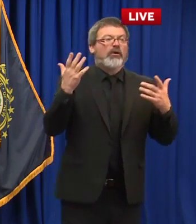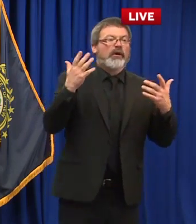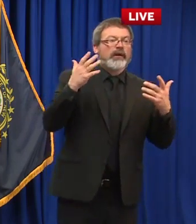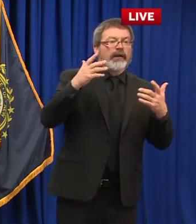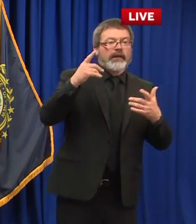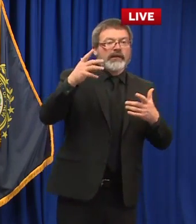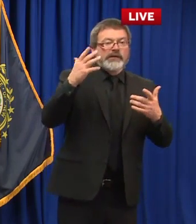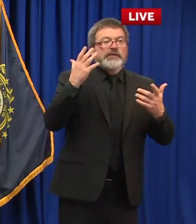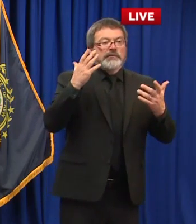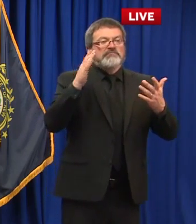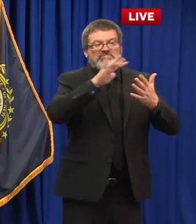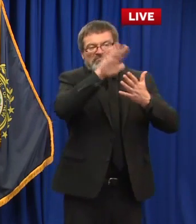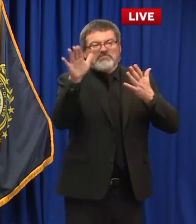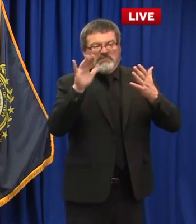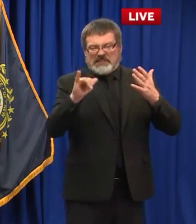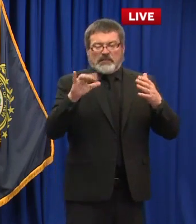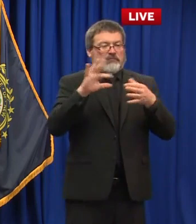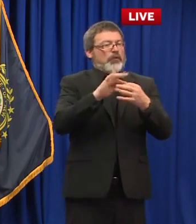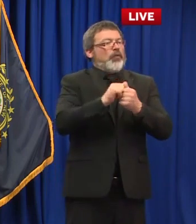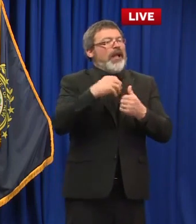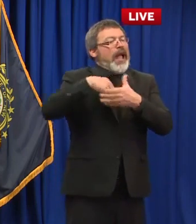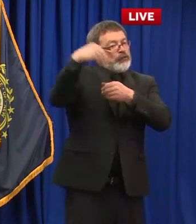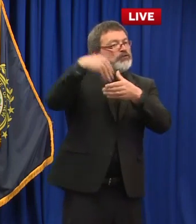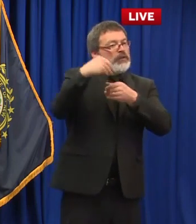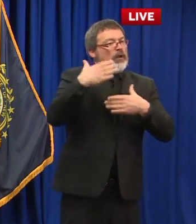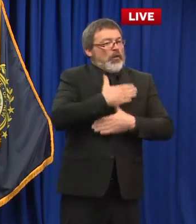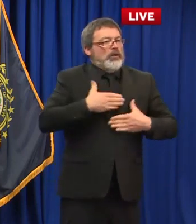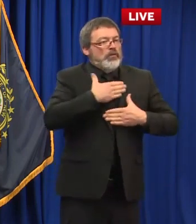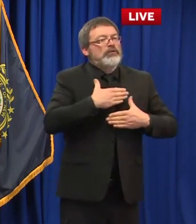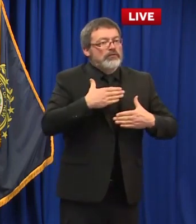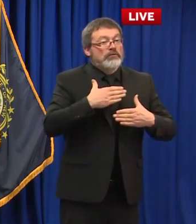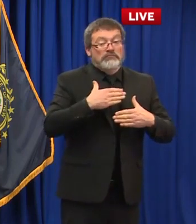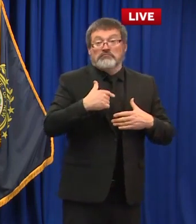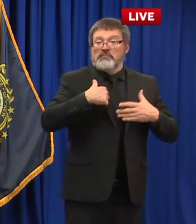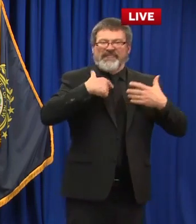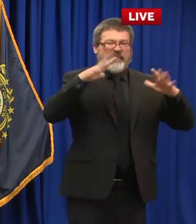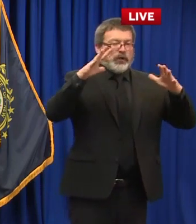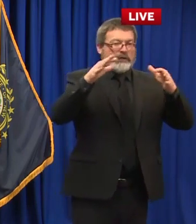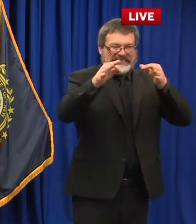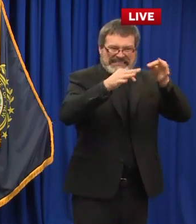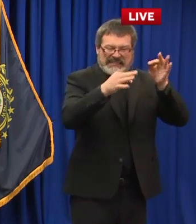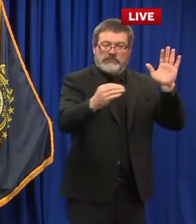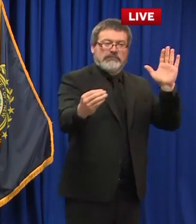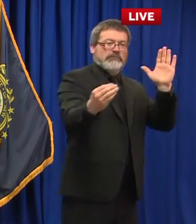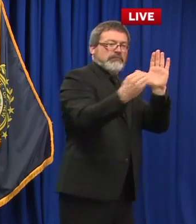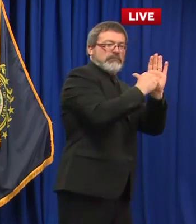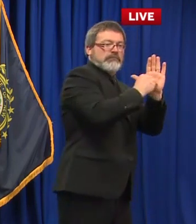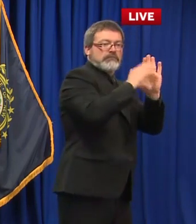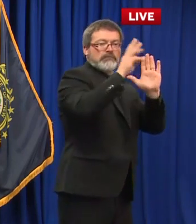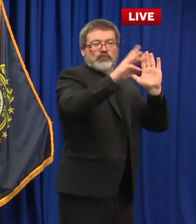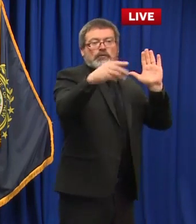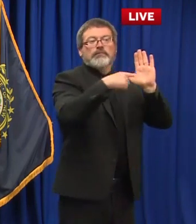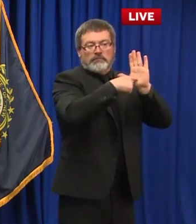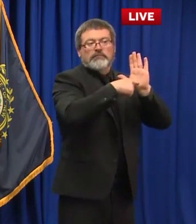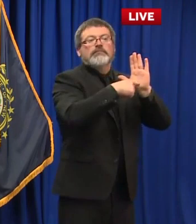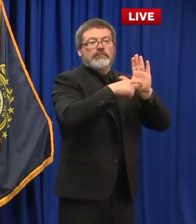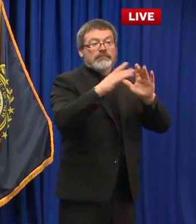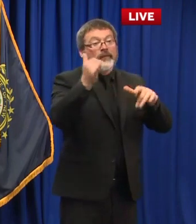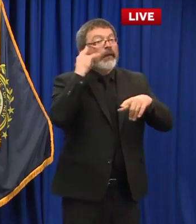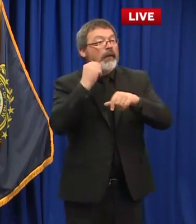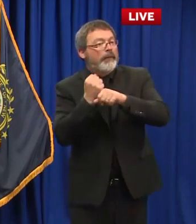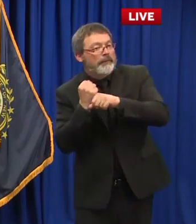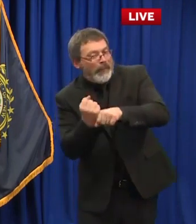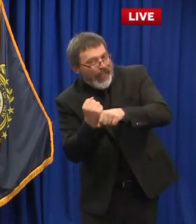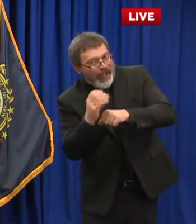recreational attractions guidance which is already in place for some attractions but we're going to include things like batting cages, rope courses, disc golf,